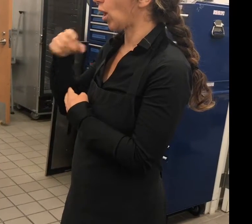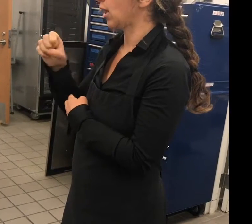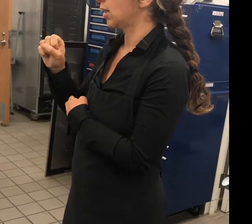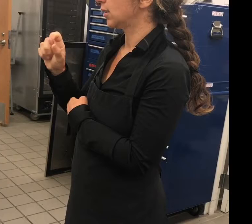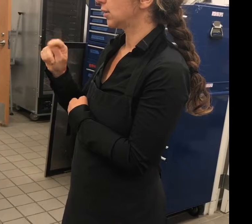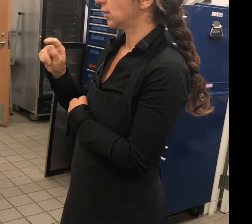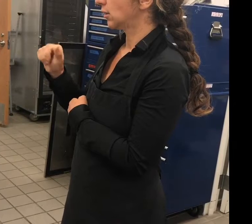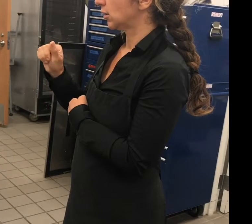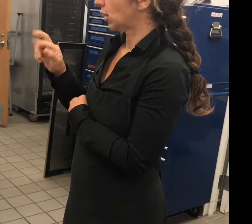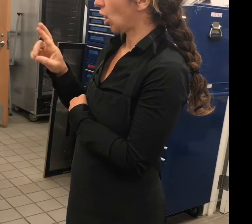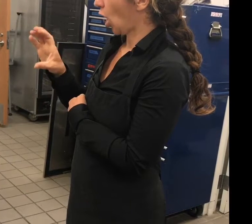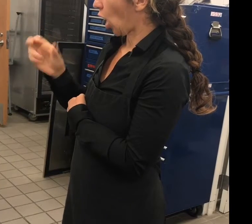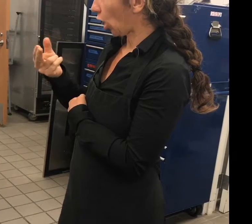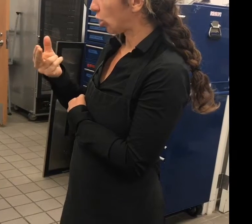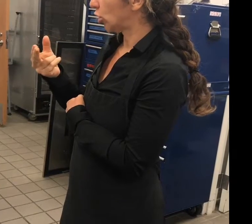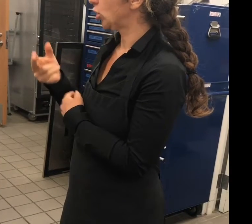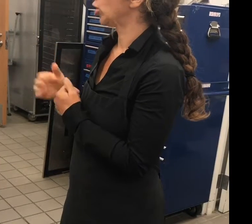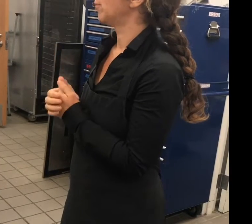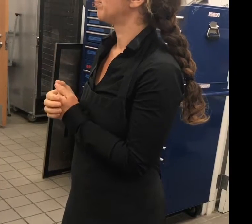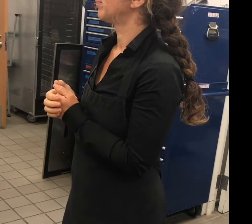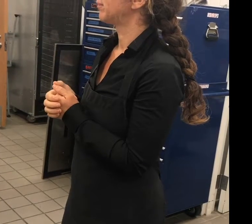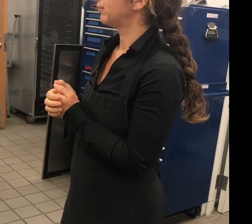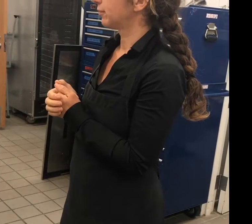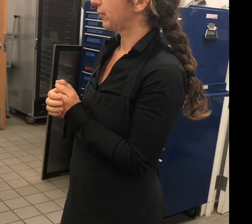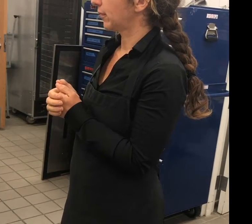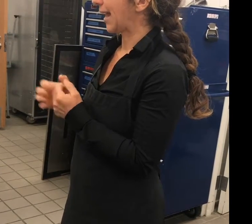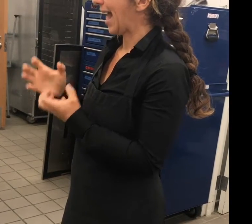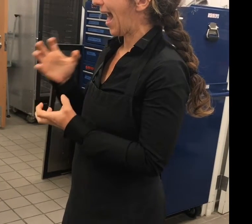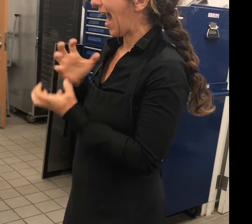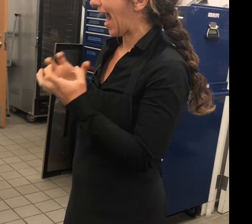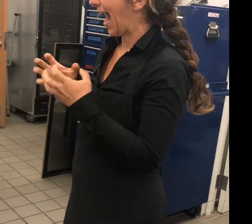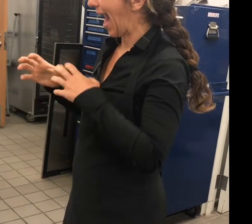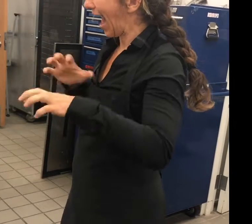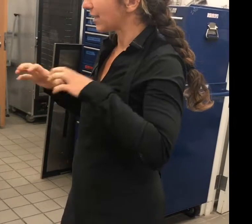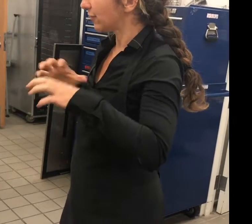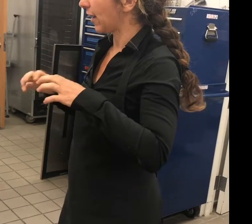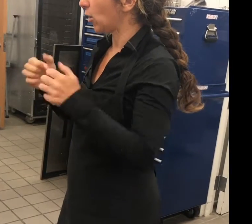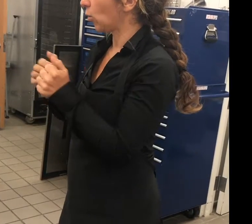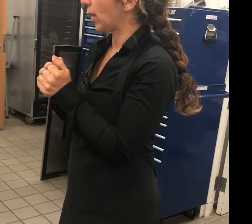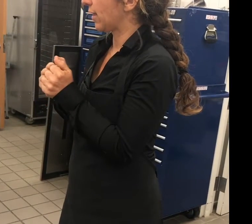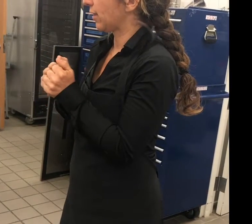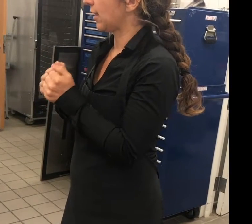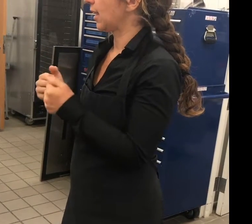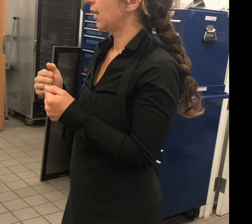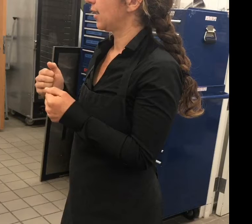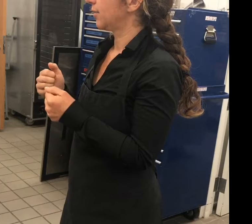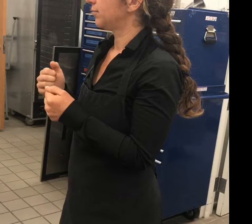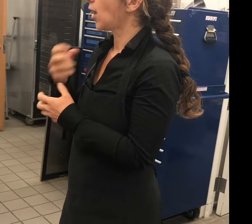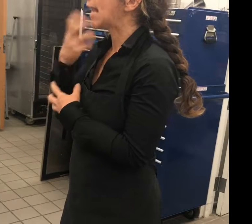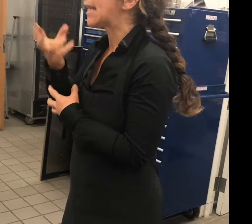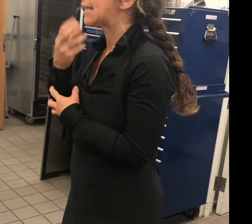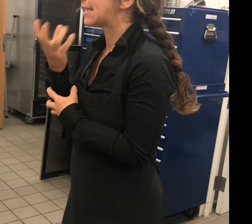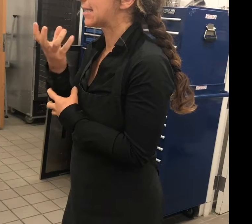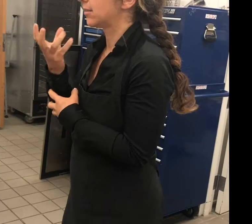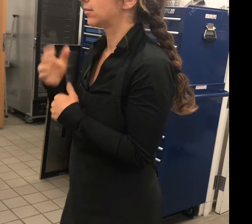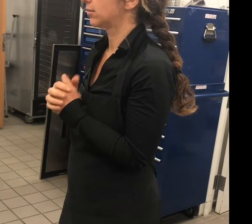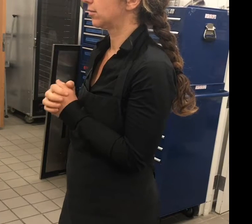It swells the starch. And the starch helps absorb the water, which makes it thicken. Right? Think about your sauces and everything that you make. Your slurries and stuff. Or savory.